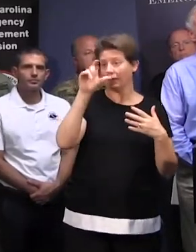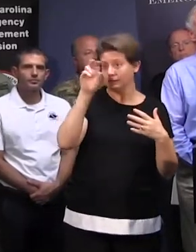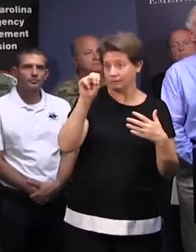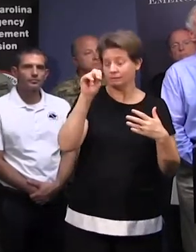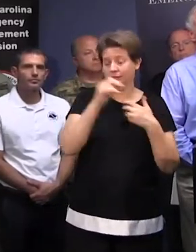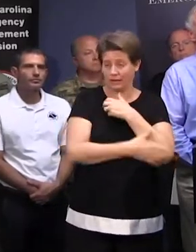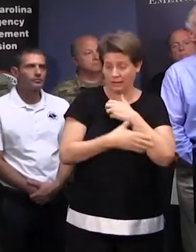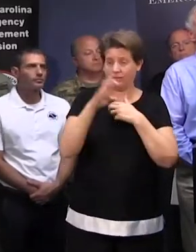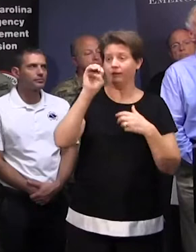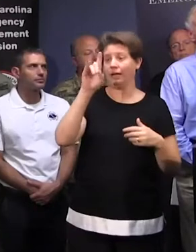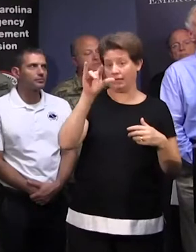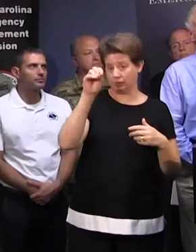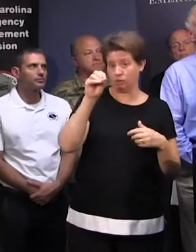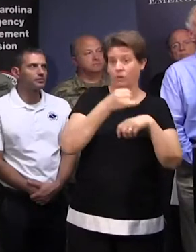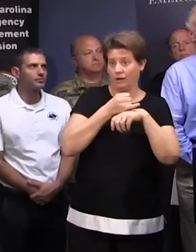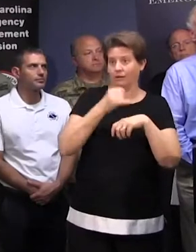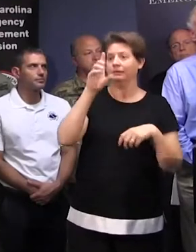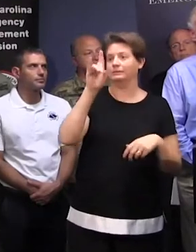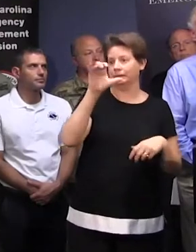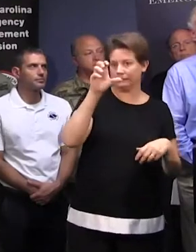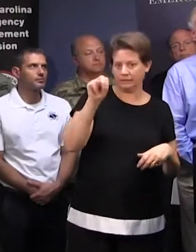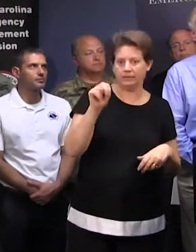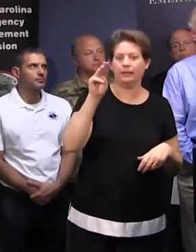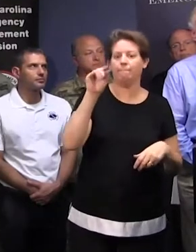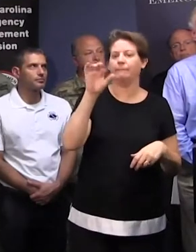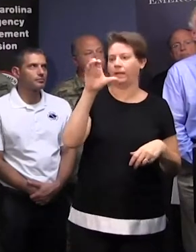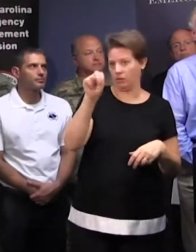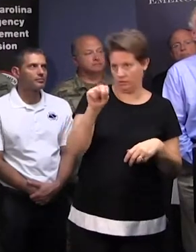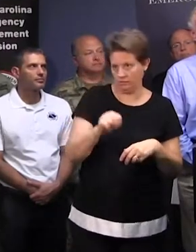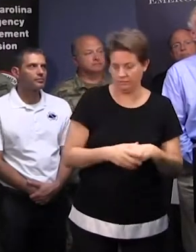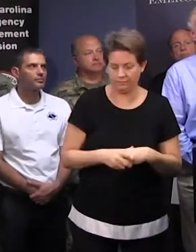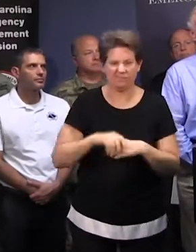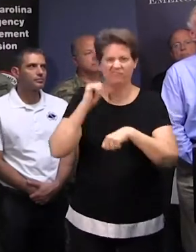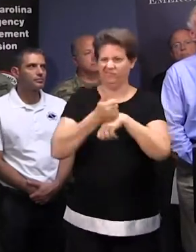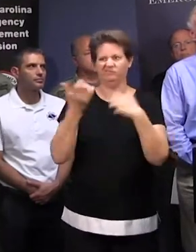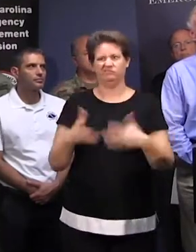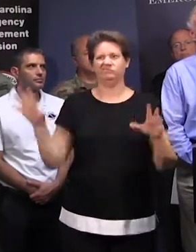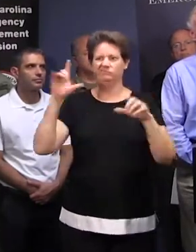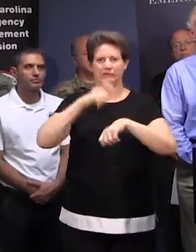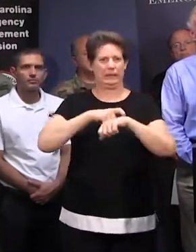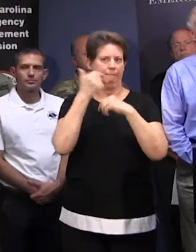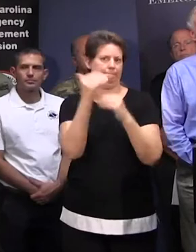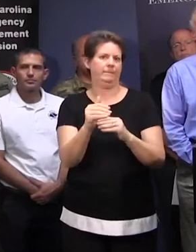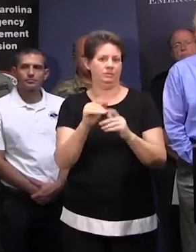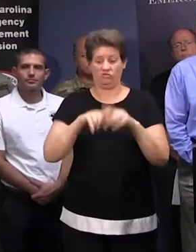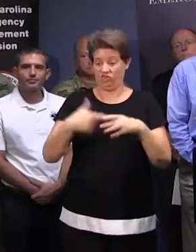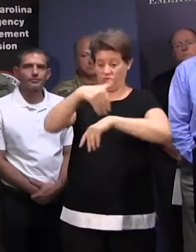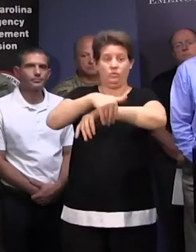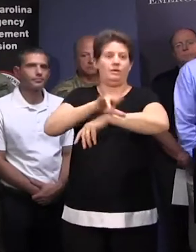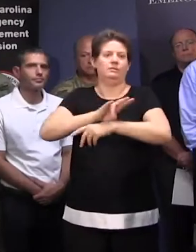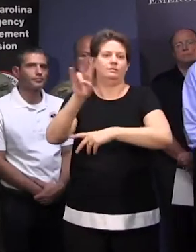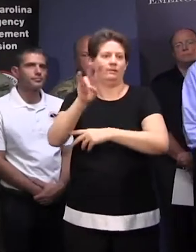Beach, Marion County, and Dillon County have got curfews that are in place or either begin this evening at 7 o'clock.